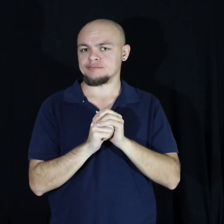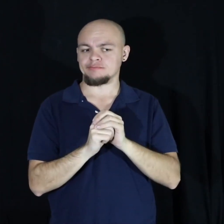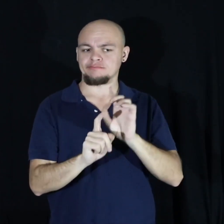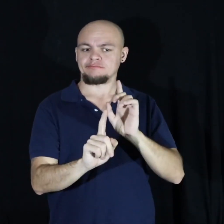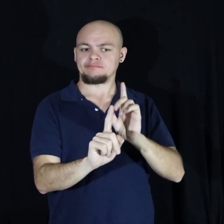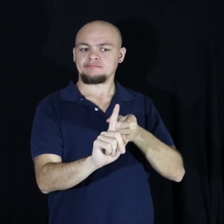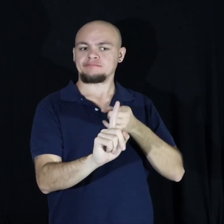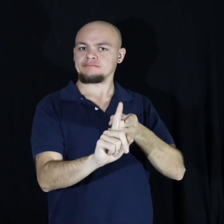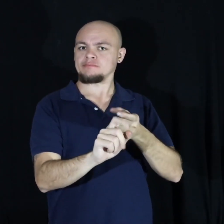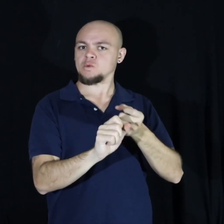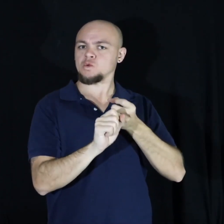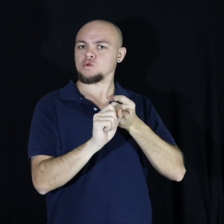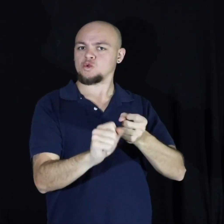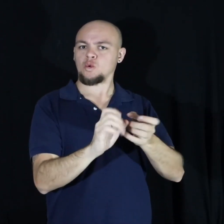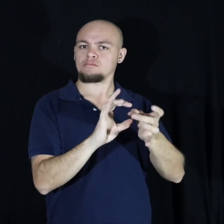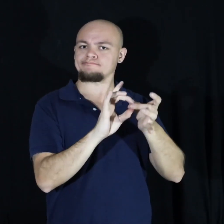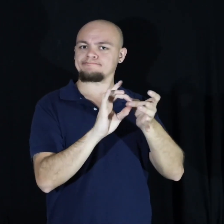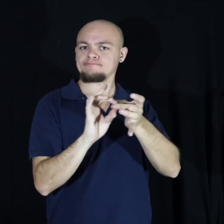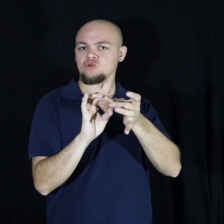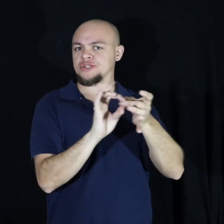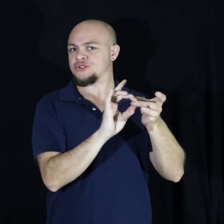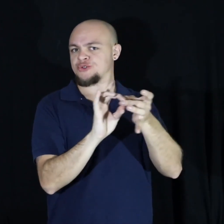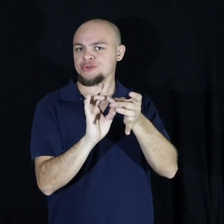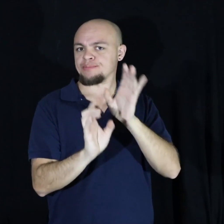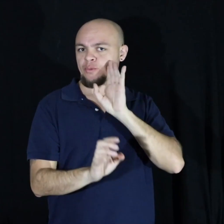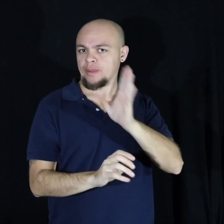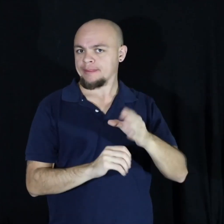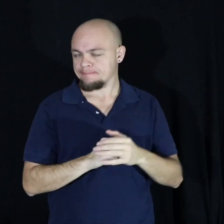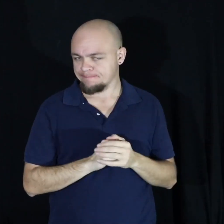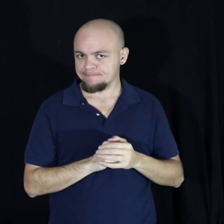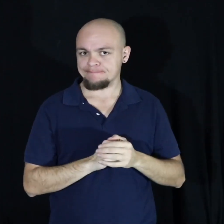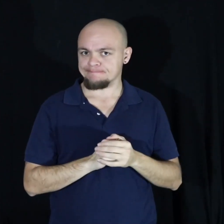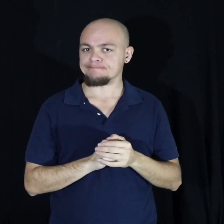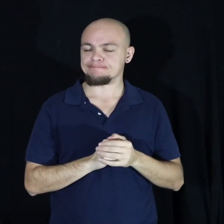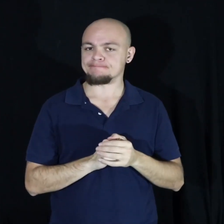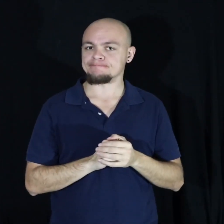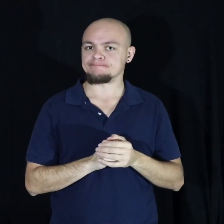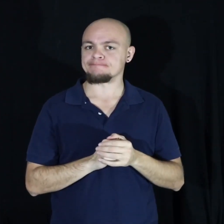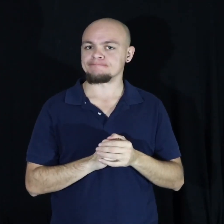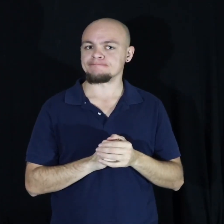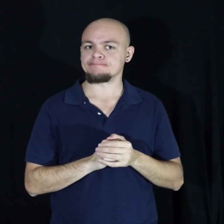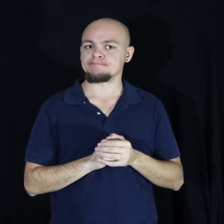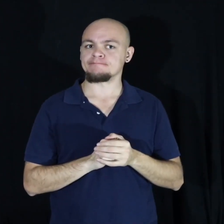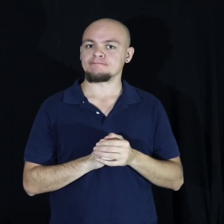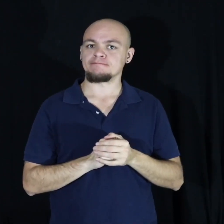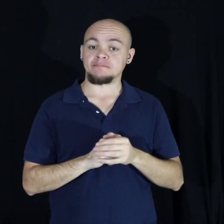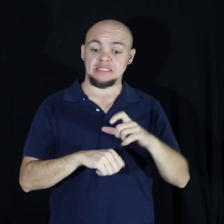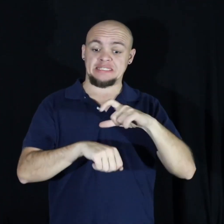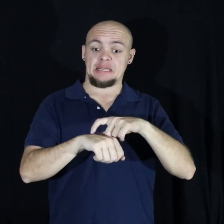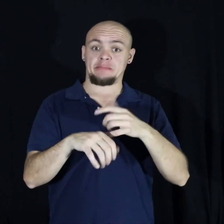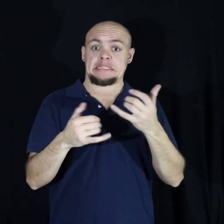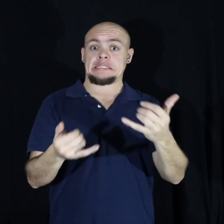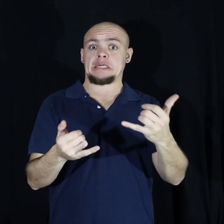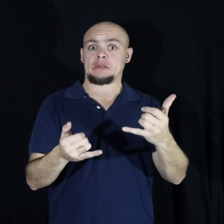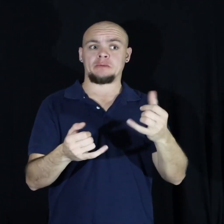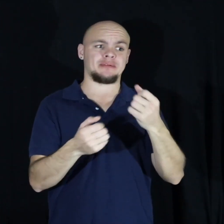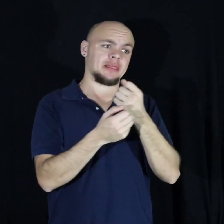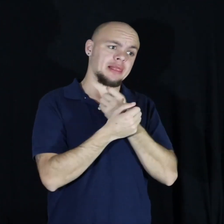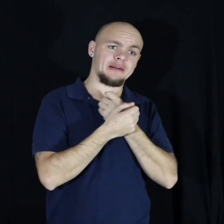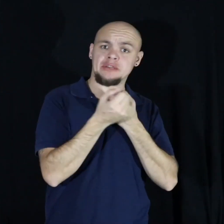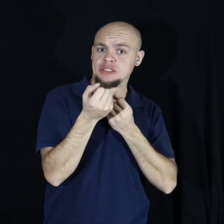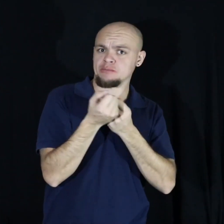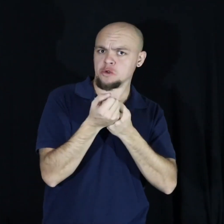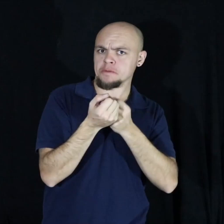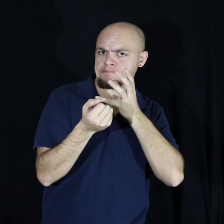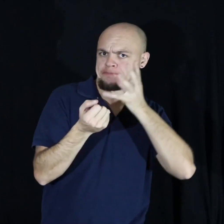have a strong relationship feeling the love and support and times like this by a parent can